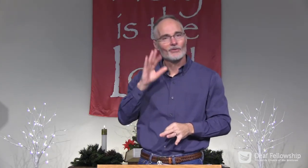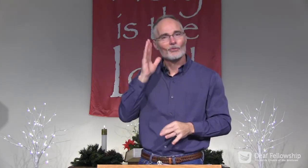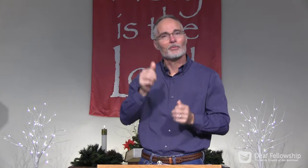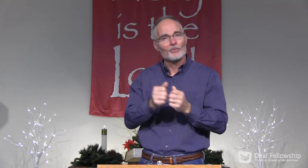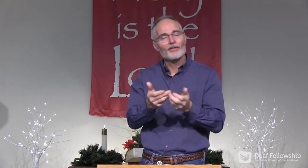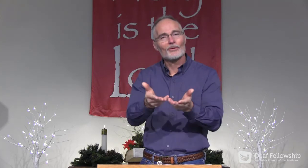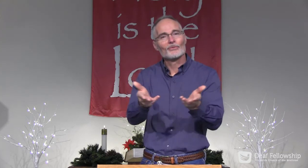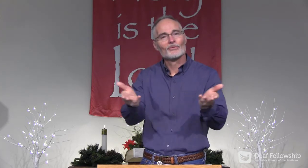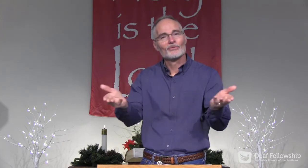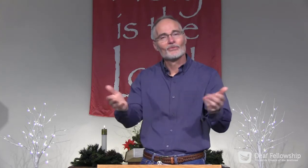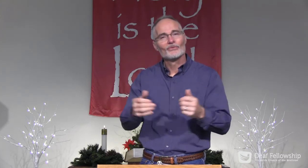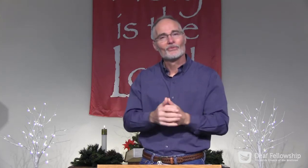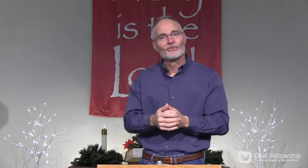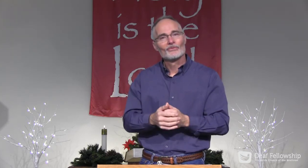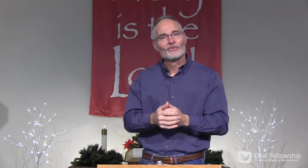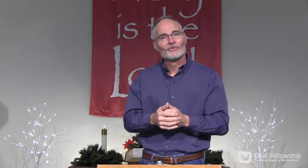My Spirit will be with you.